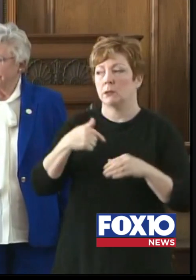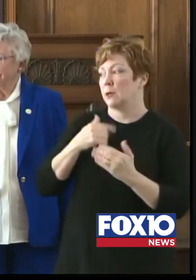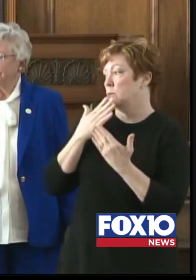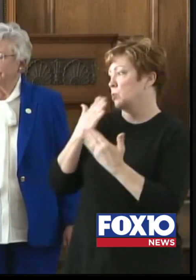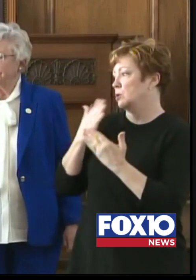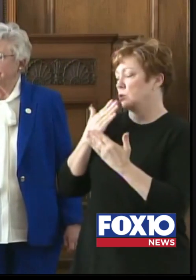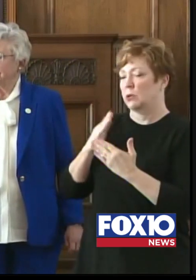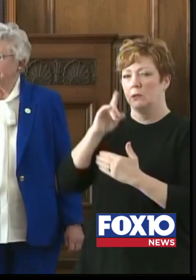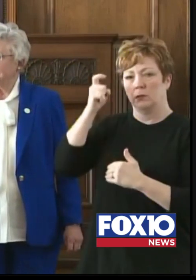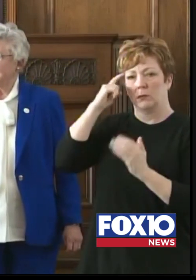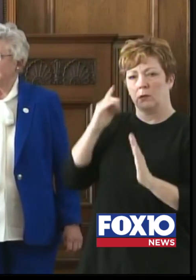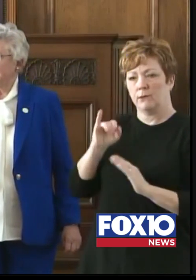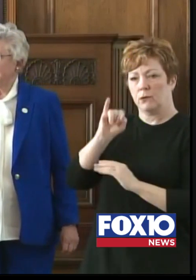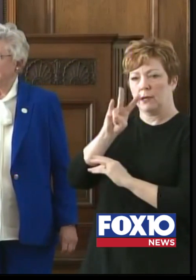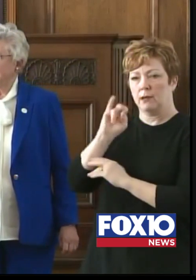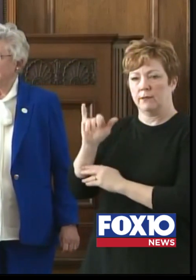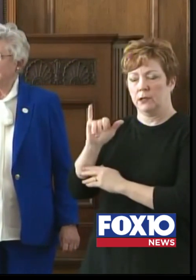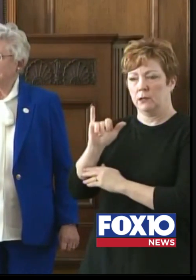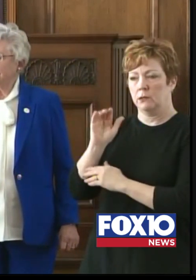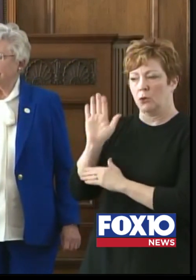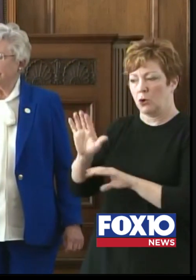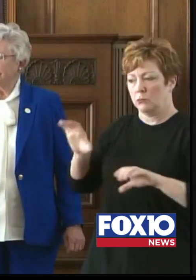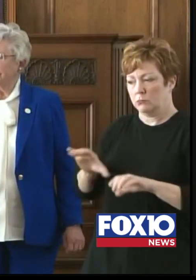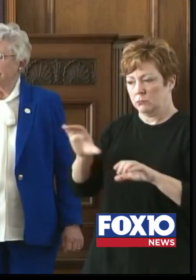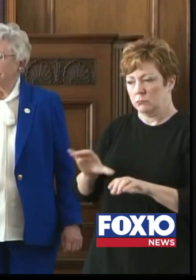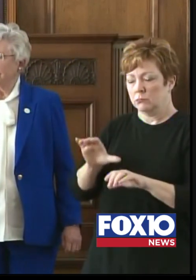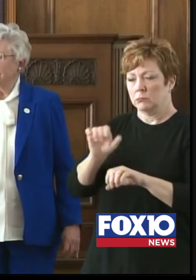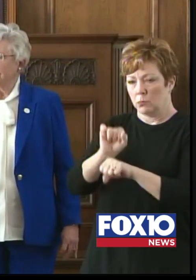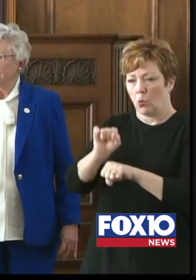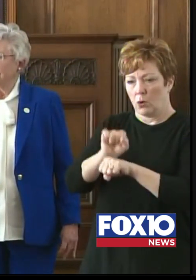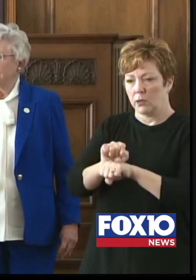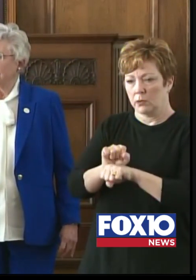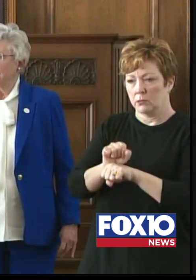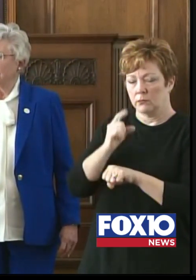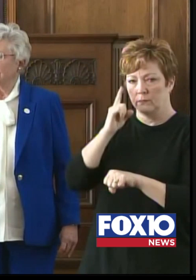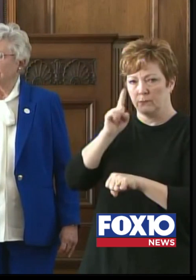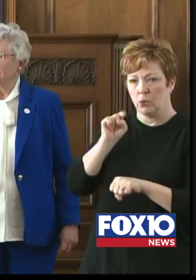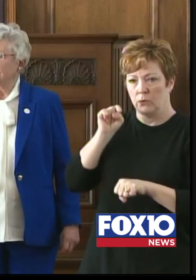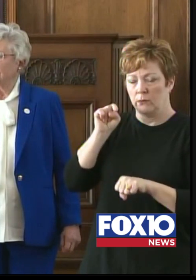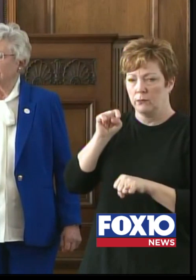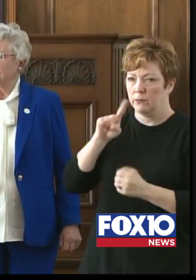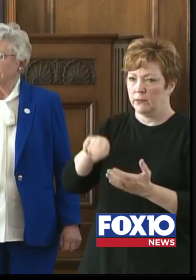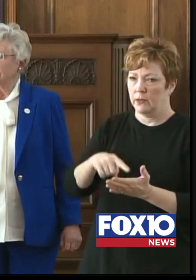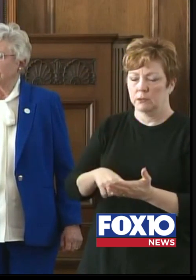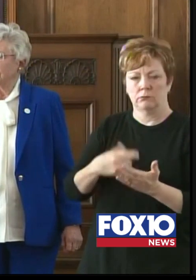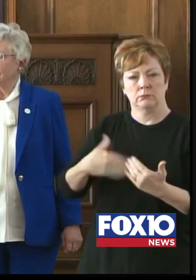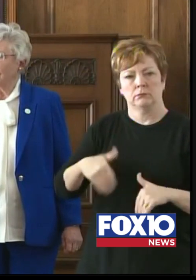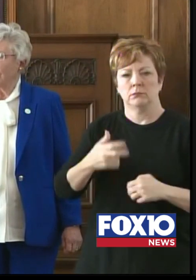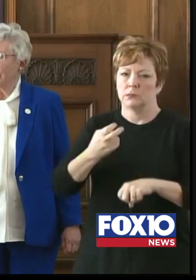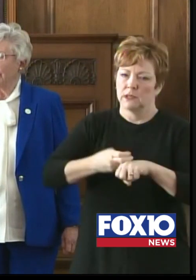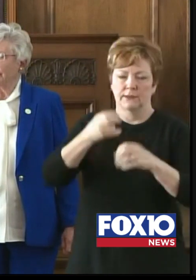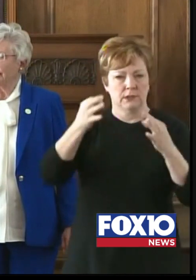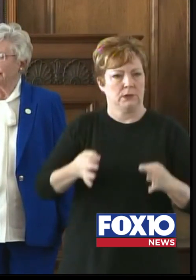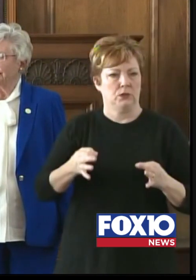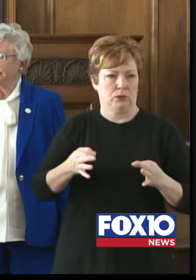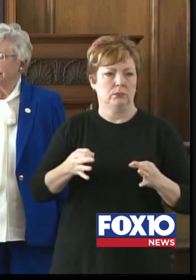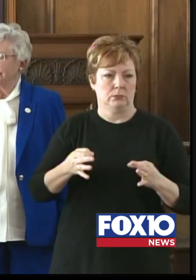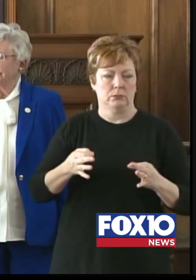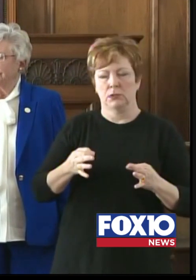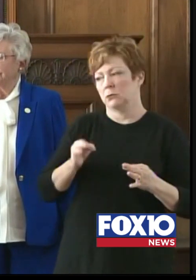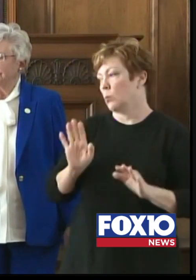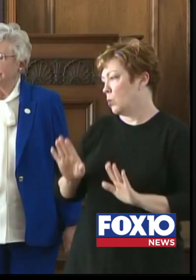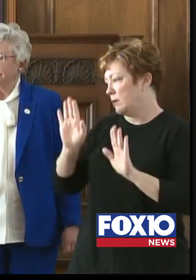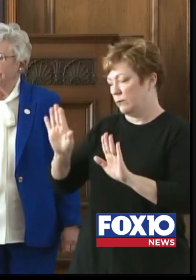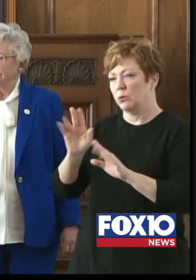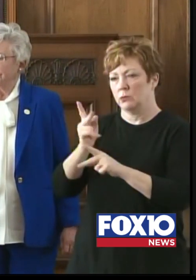Governor Ivey and what she has done on this. This has just been really, really difficult decisions. And she's done a terrific job of keeping